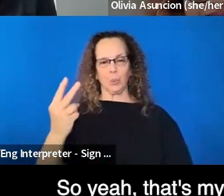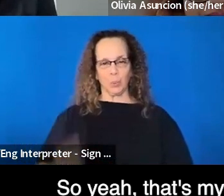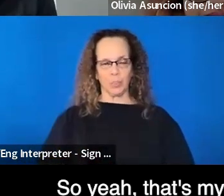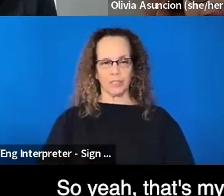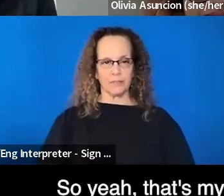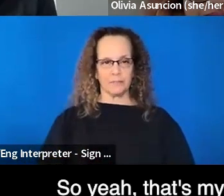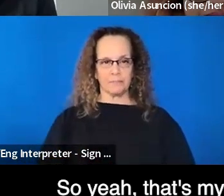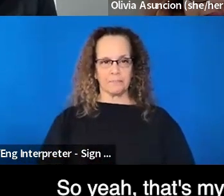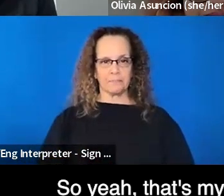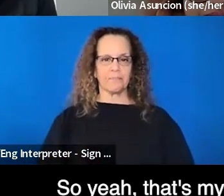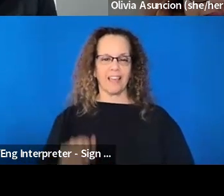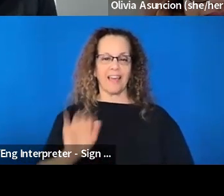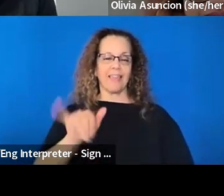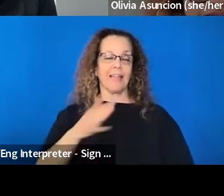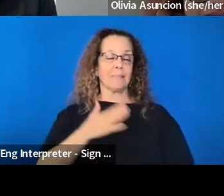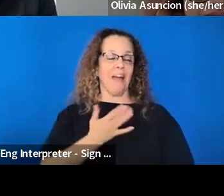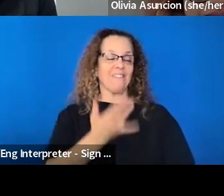that's my favorite joyful access.